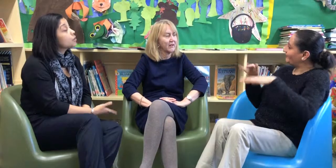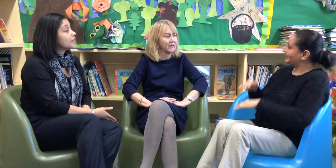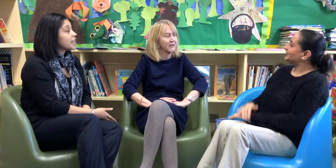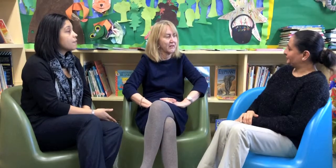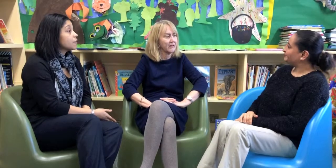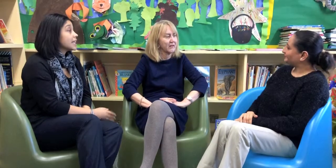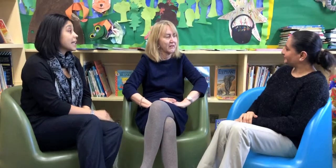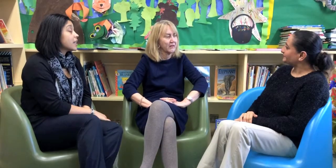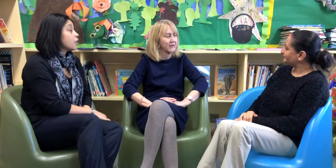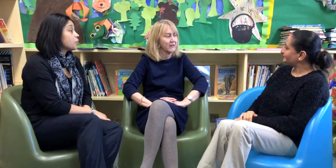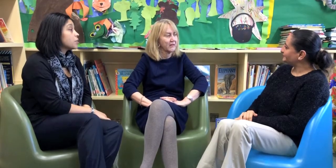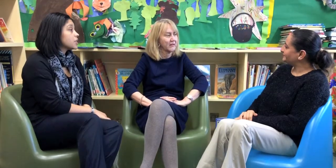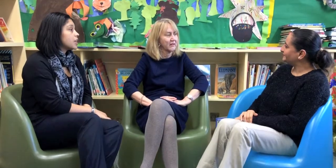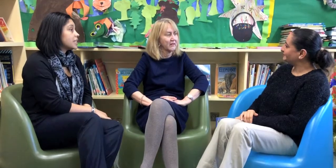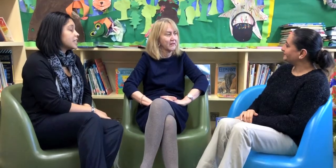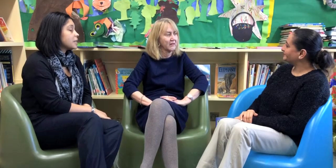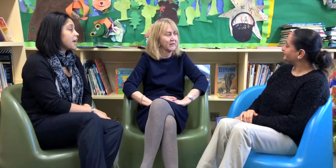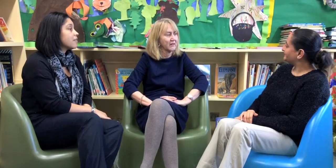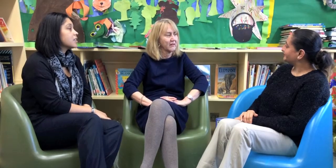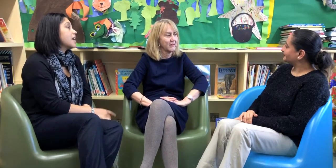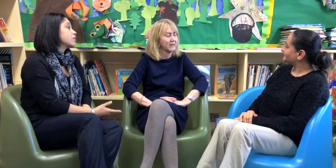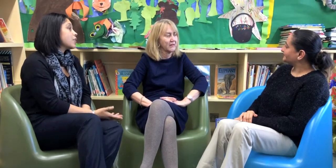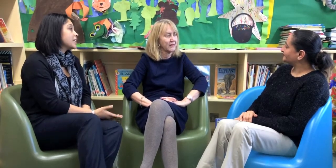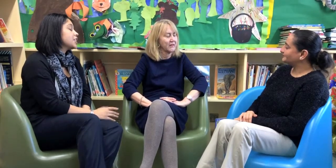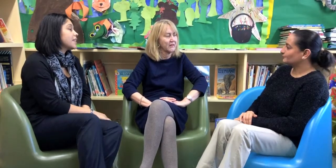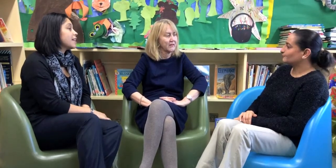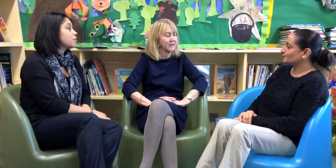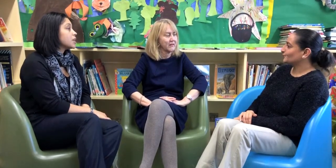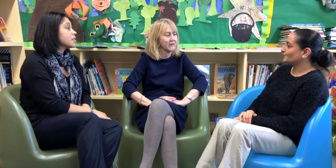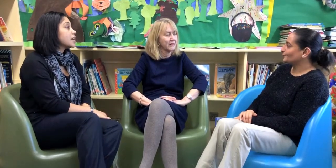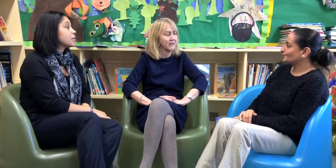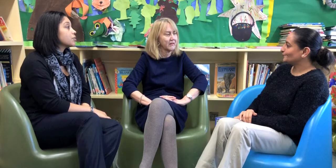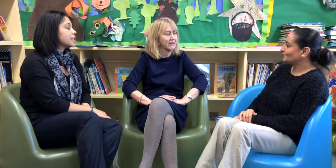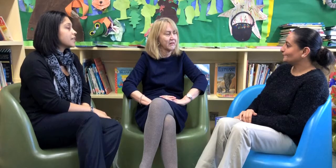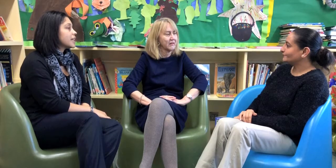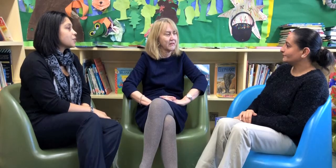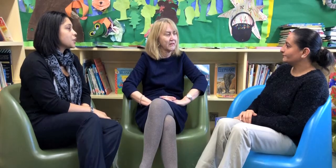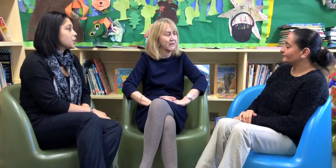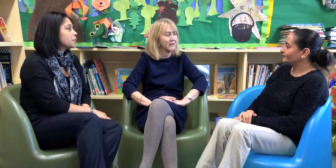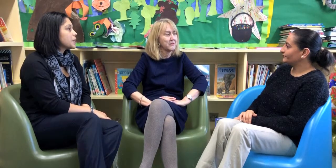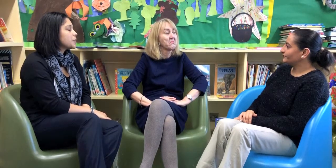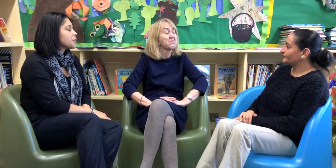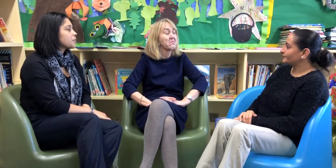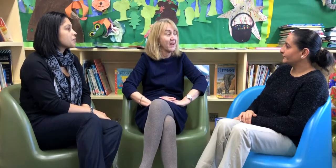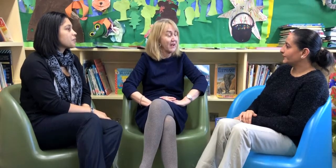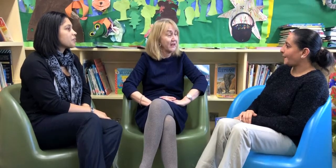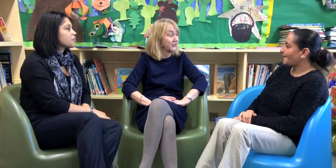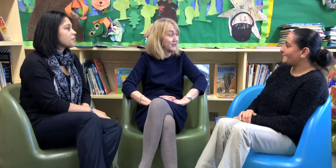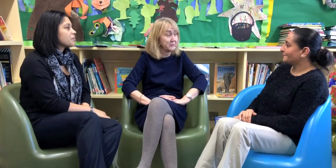to even get involved in a class that longer puts on to teach the parents and try and achieve their level one in sign language within their level two. And do lots of